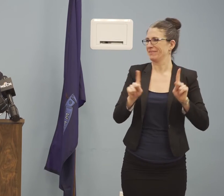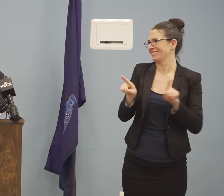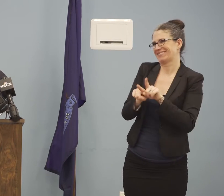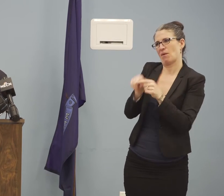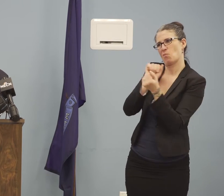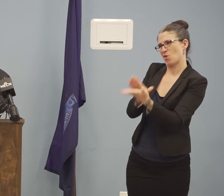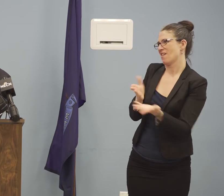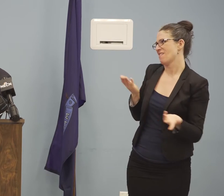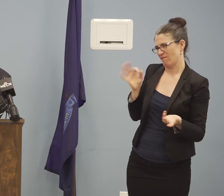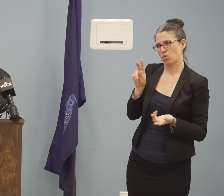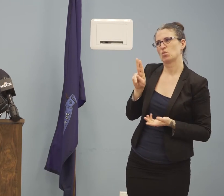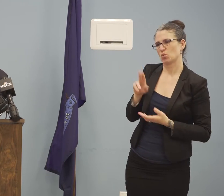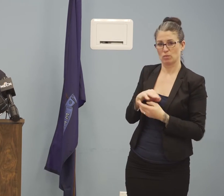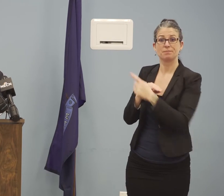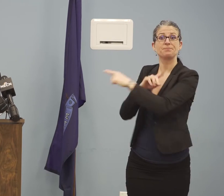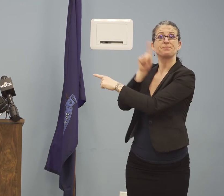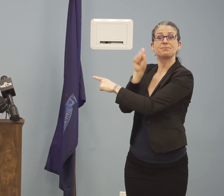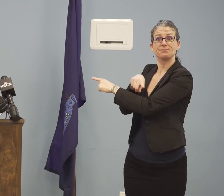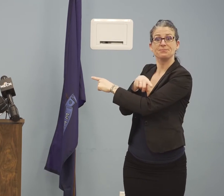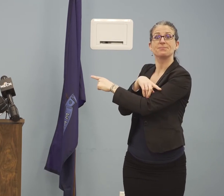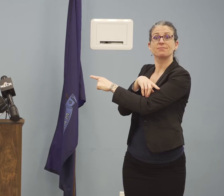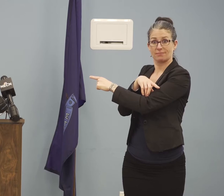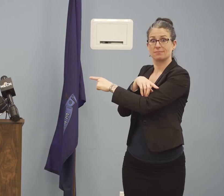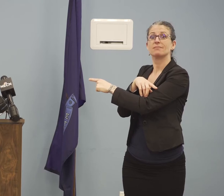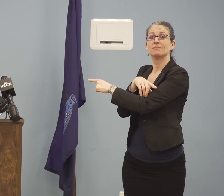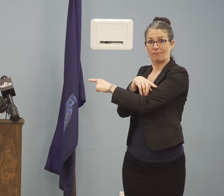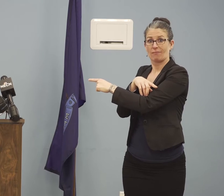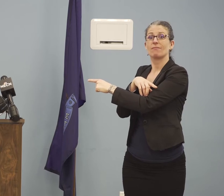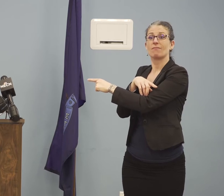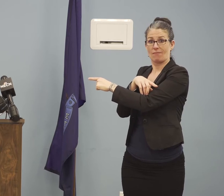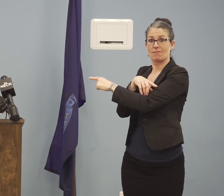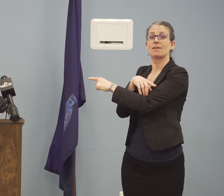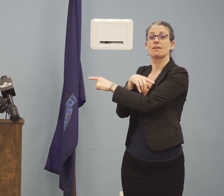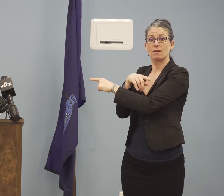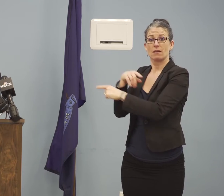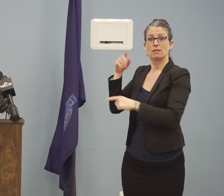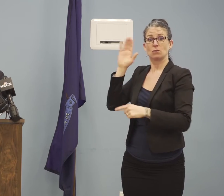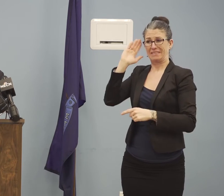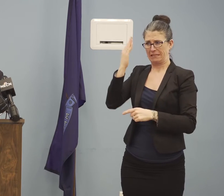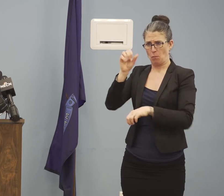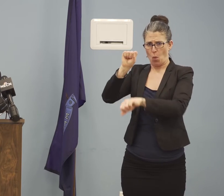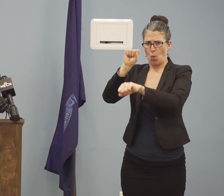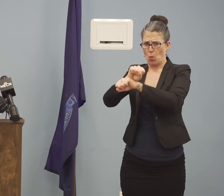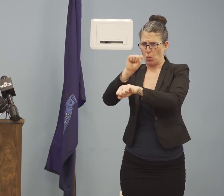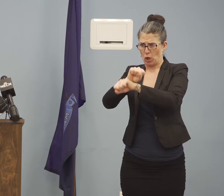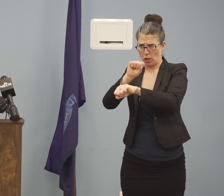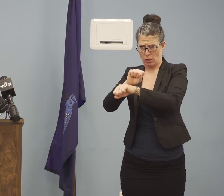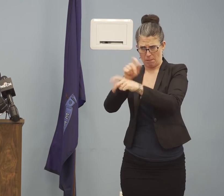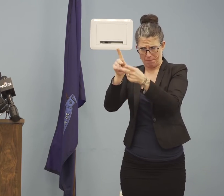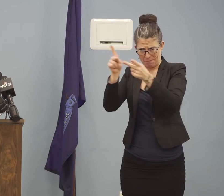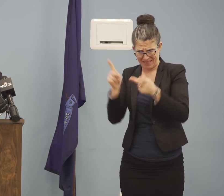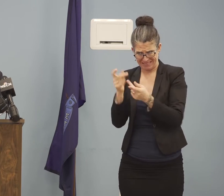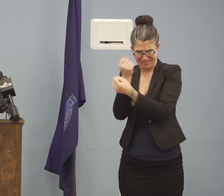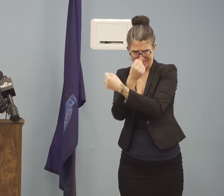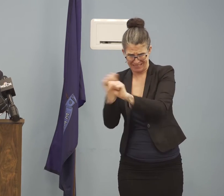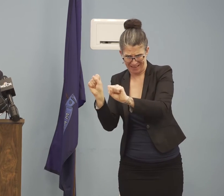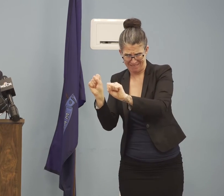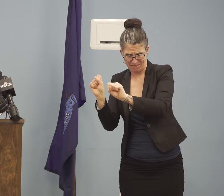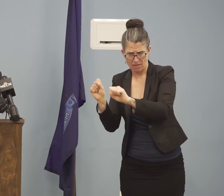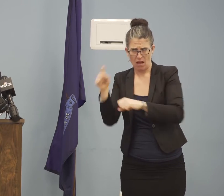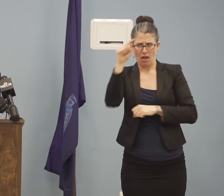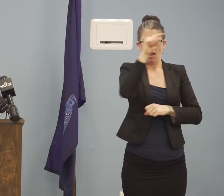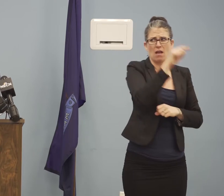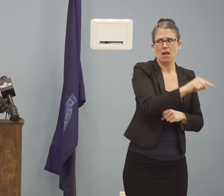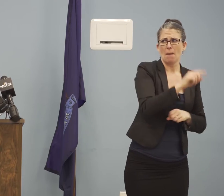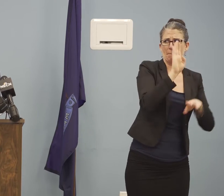same people coming from the same places as opposed to different people coming from different places? I that's what I was trying to ask her. It's more the latter. So the question is,